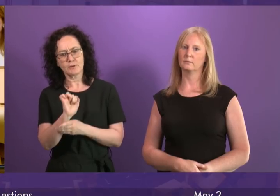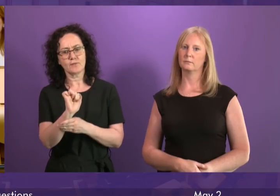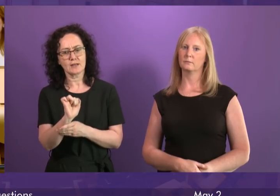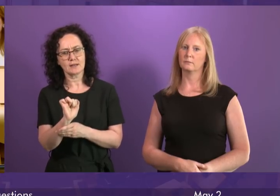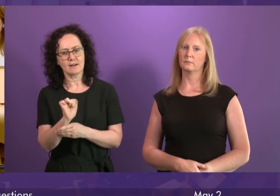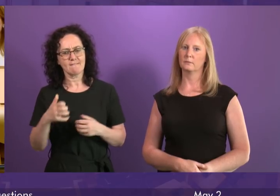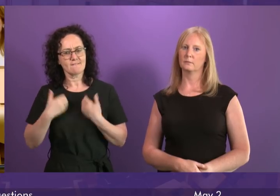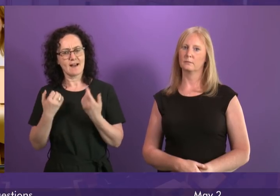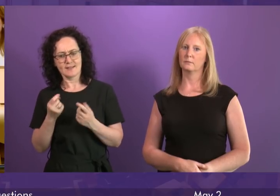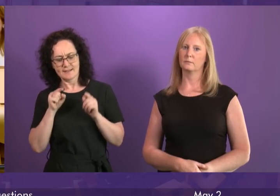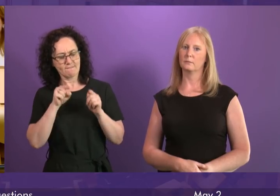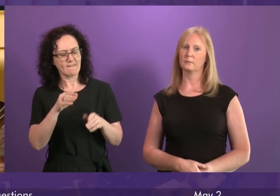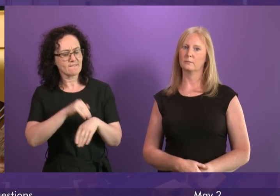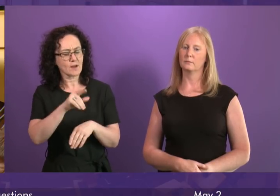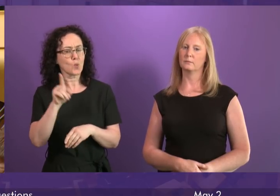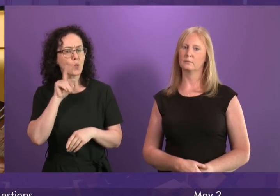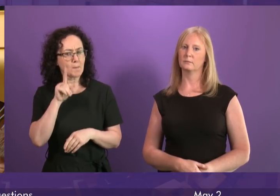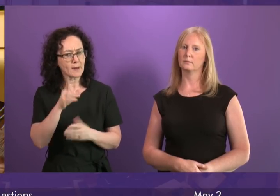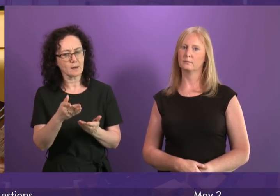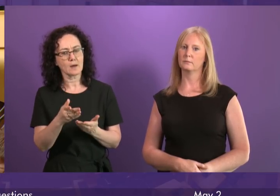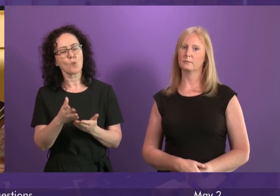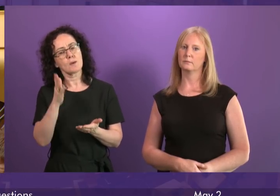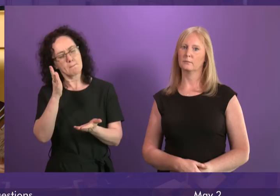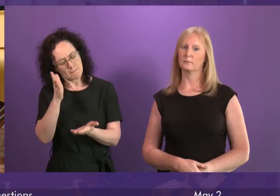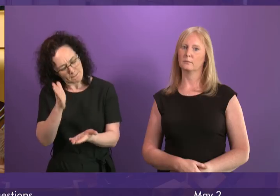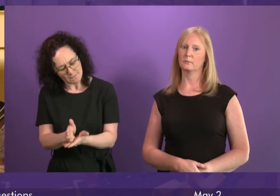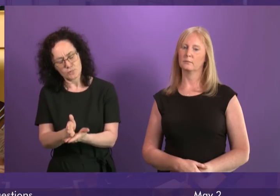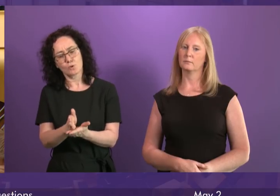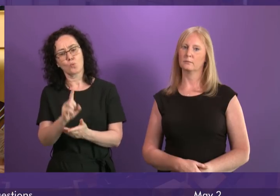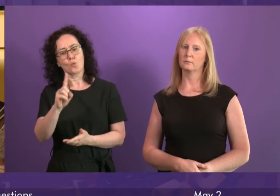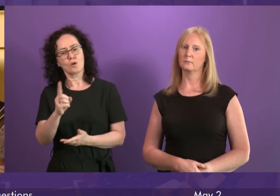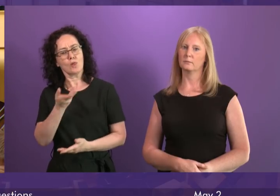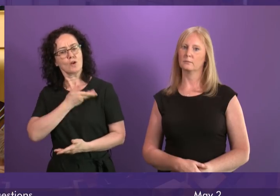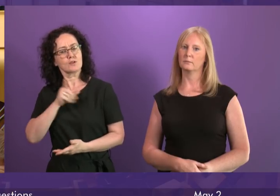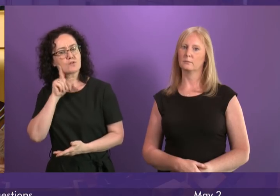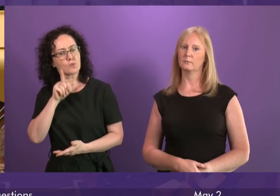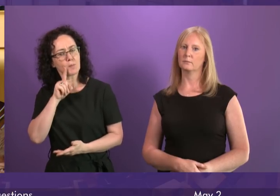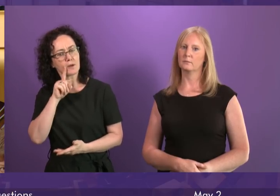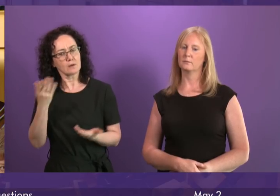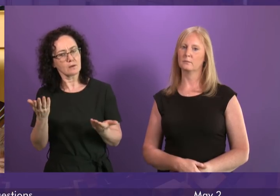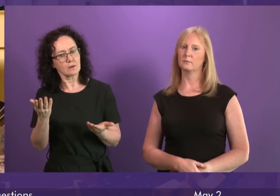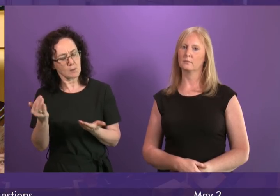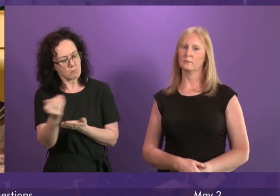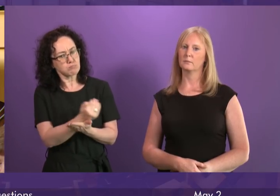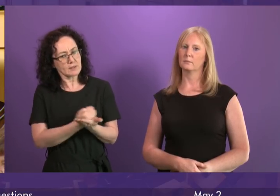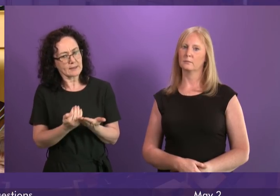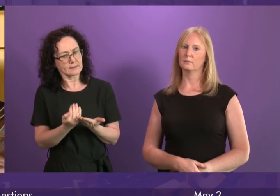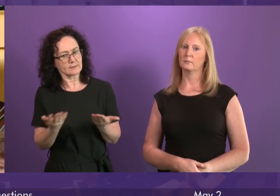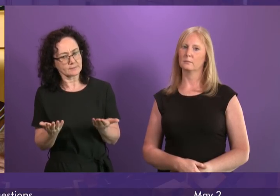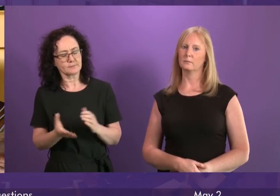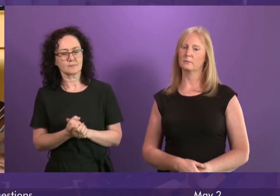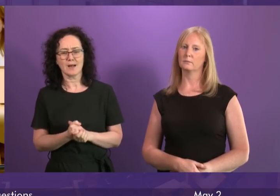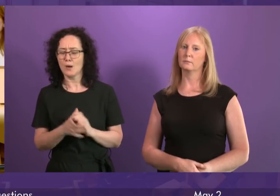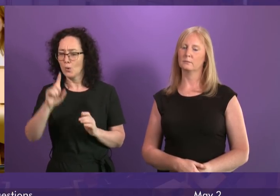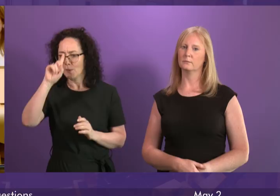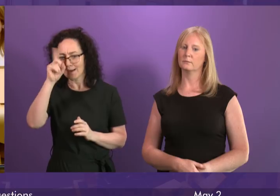domestic violence, we must make sure that the rights of women or those attacked and abused are absolutely centre stage and